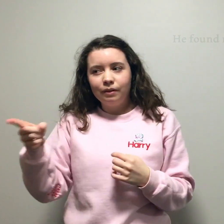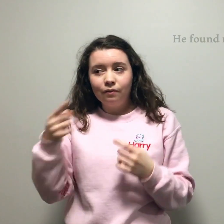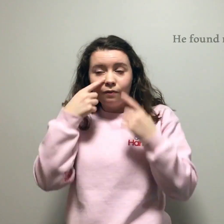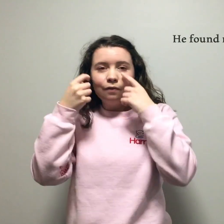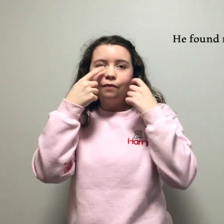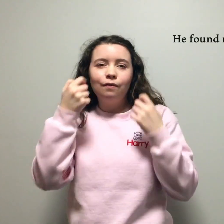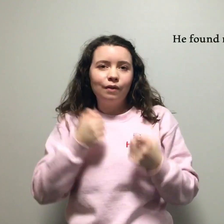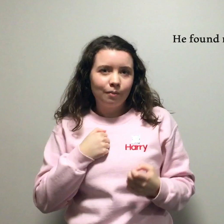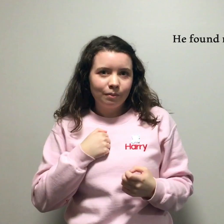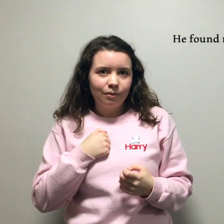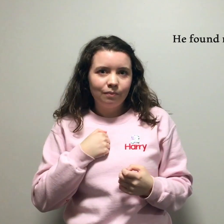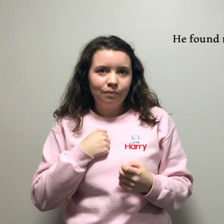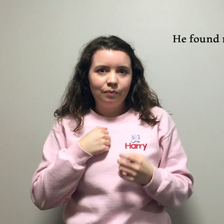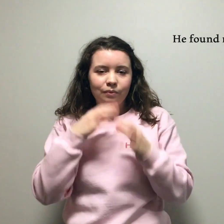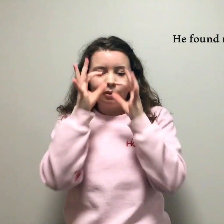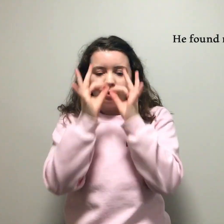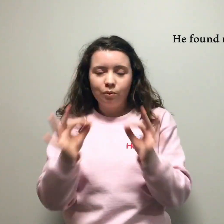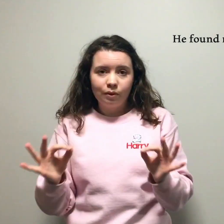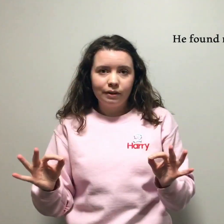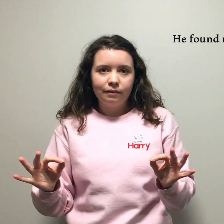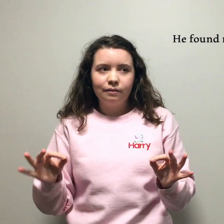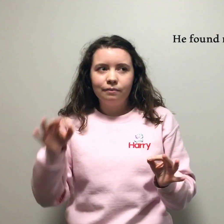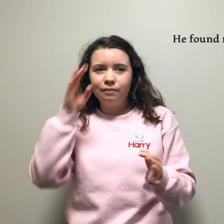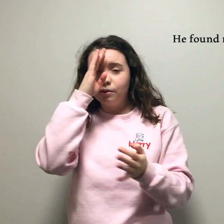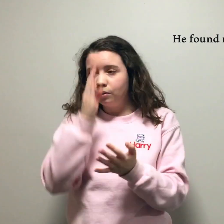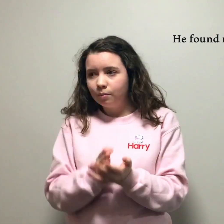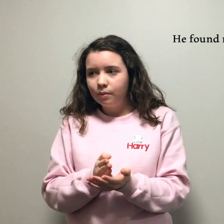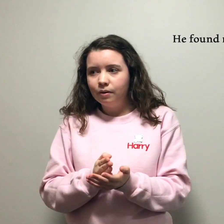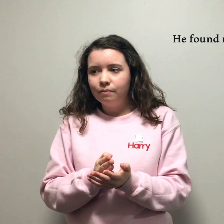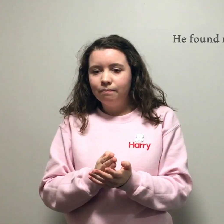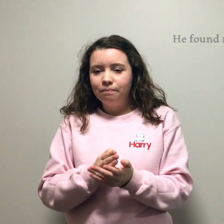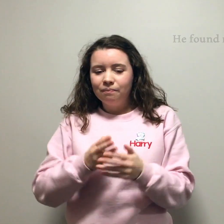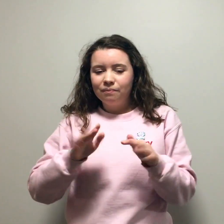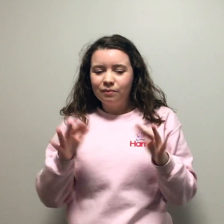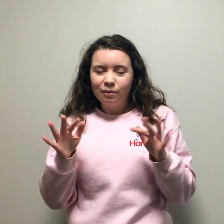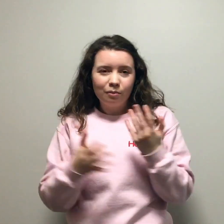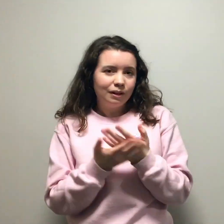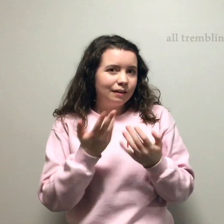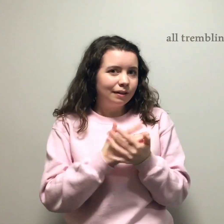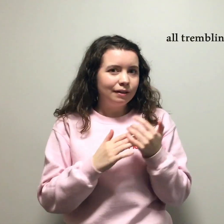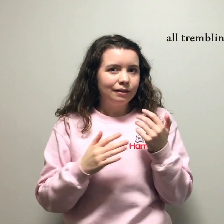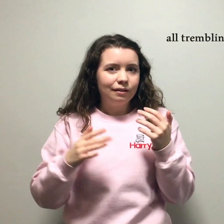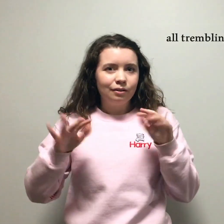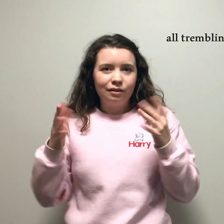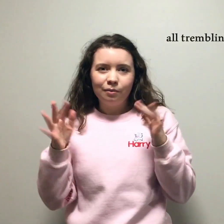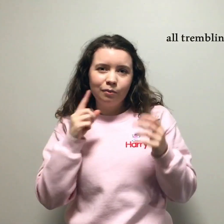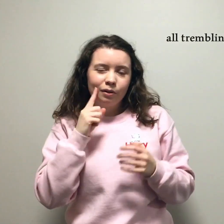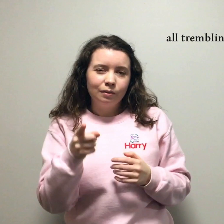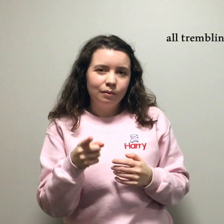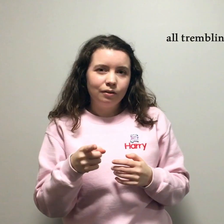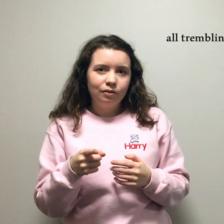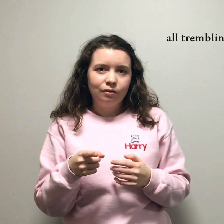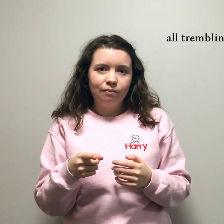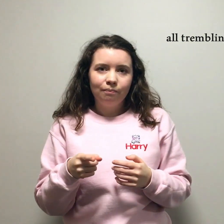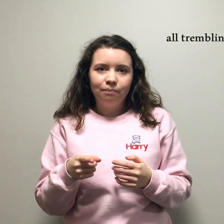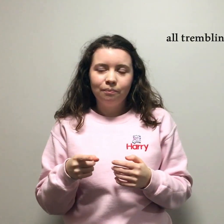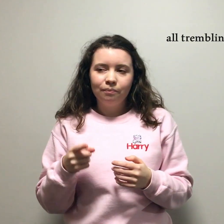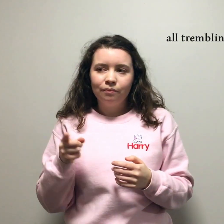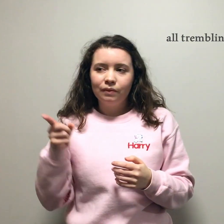He found me, soft-spoken and sober-faced All trembling hands and stammering speech